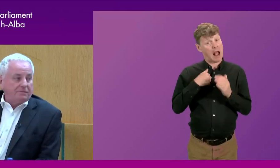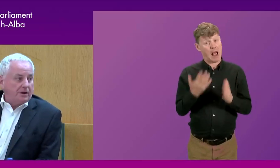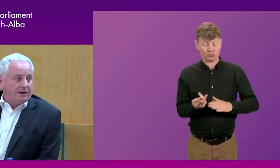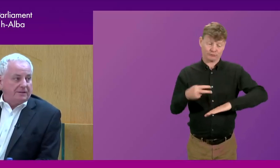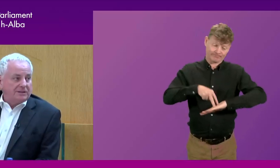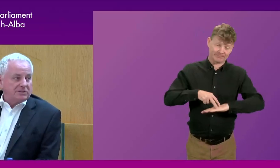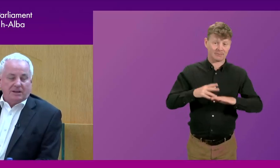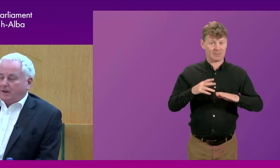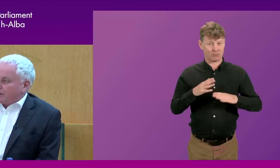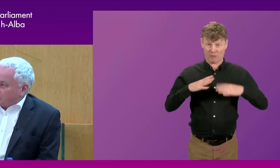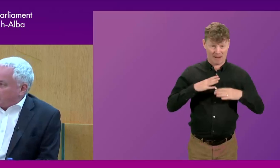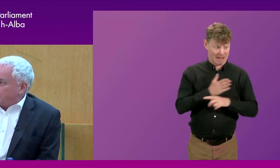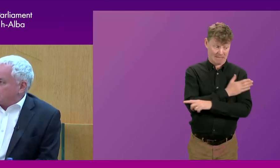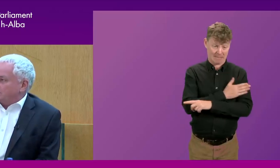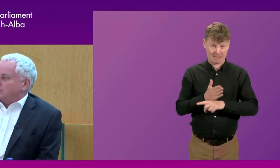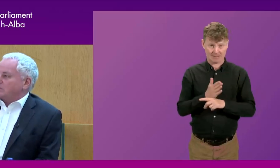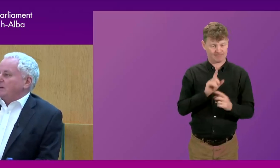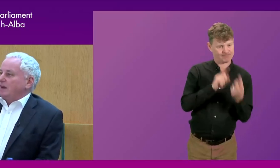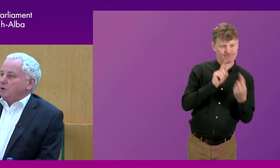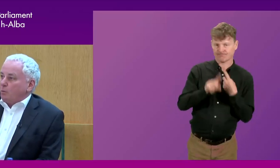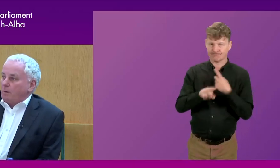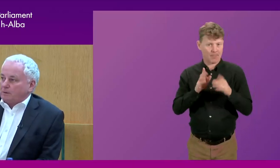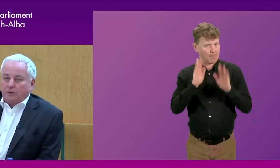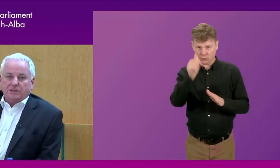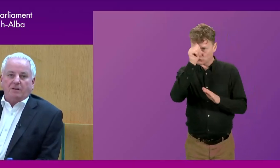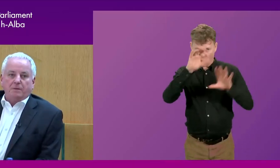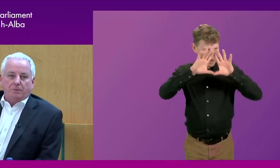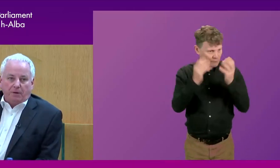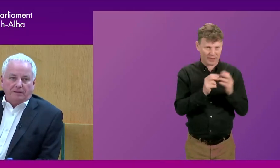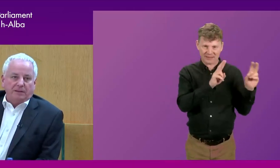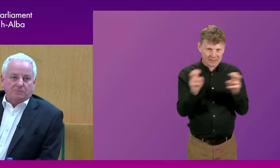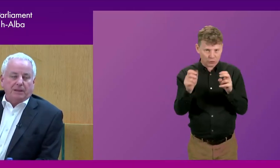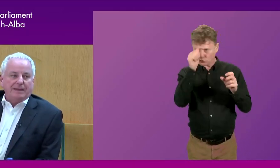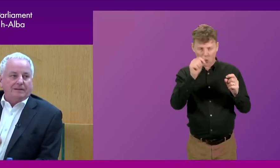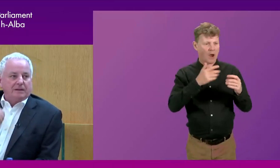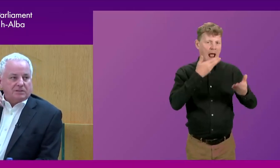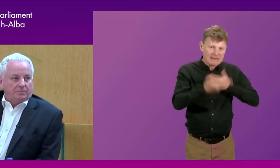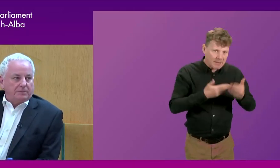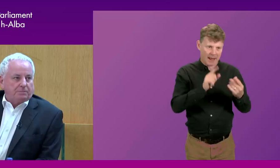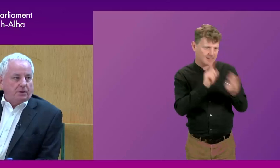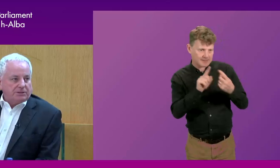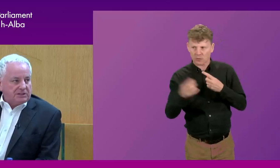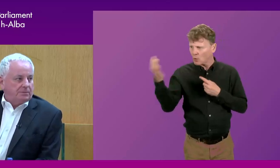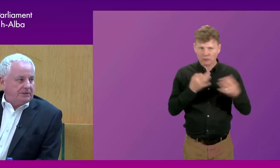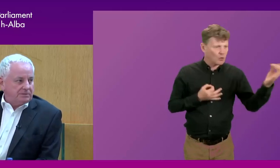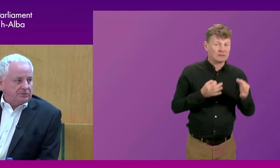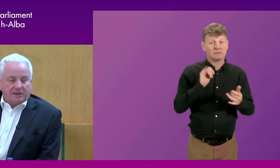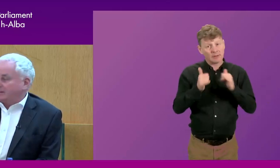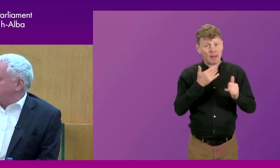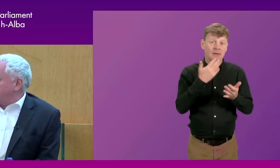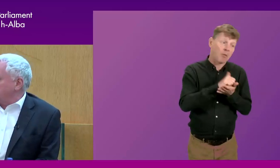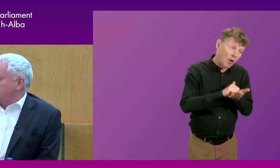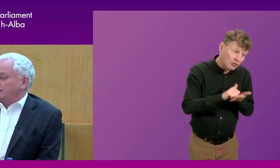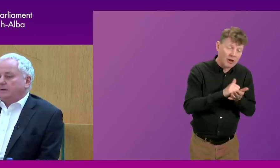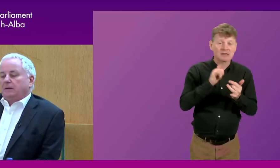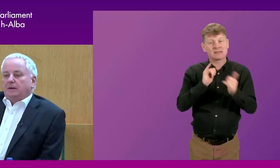and prepare for it in advance and be on top of the subjects and know what we were doing as a government, be ready to explain, sometimes apologise, sometimes try